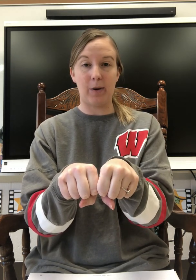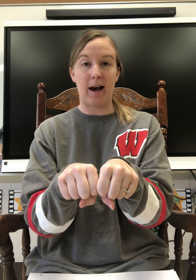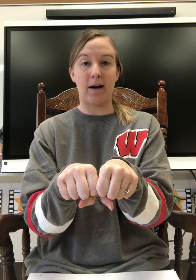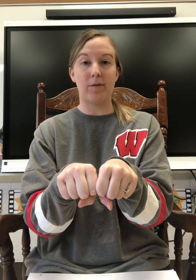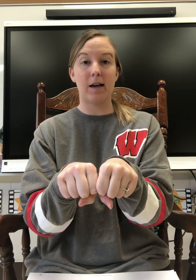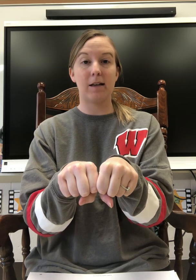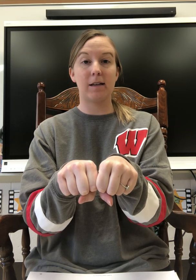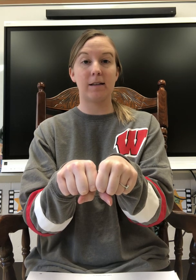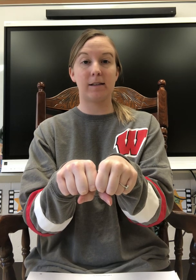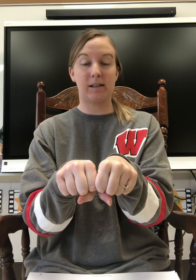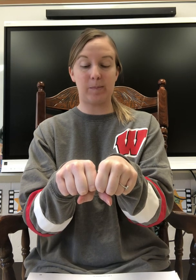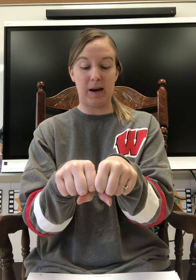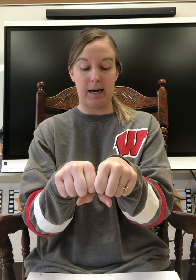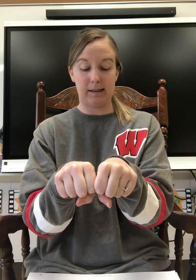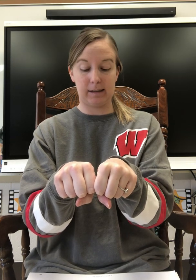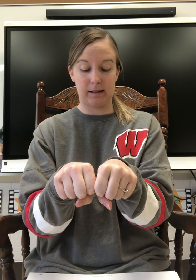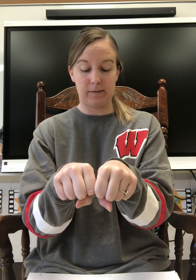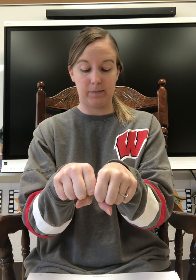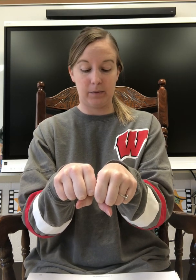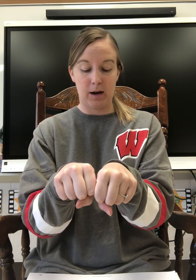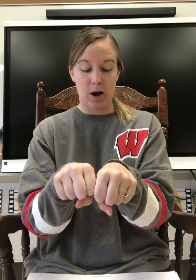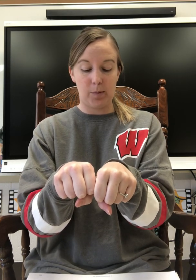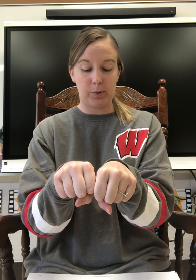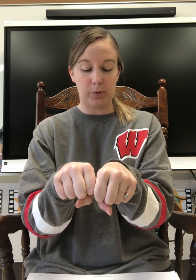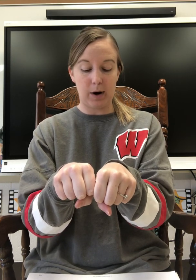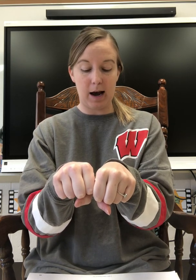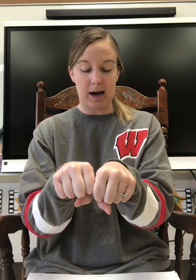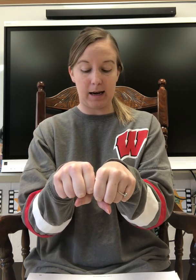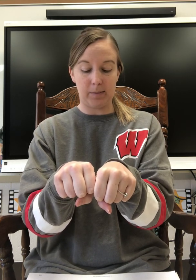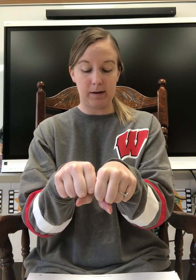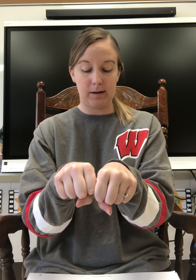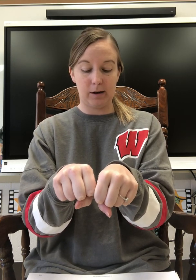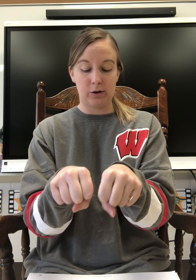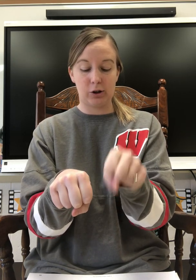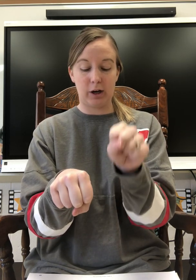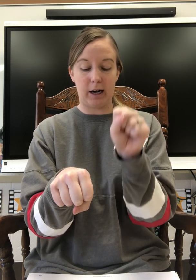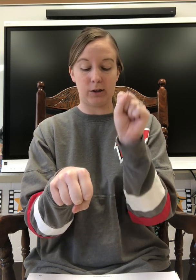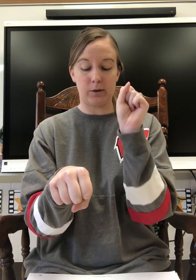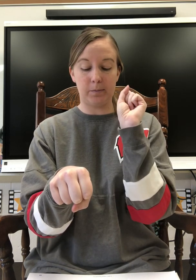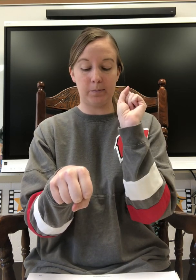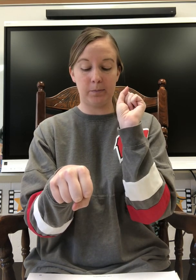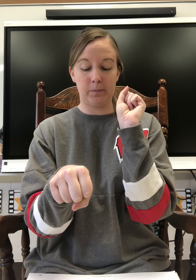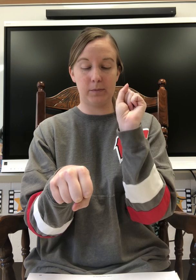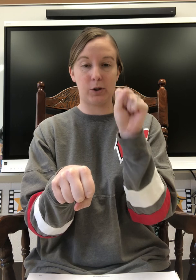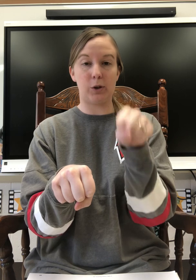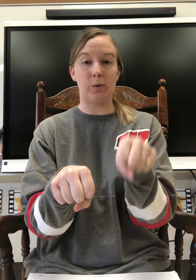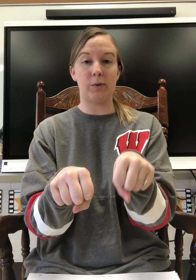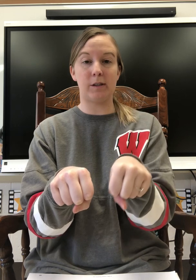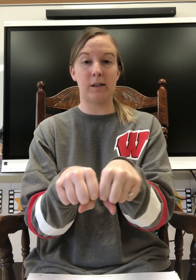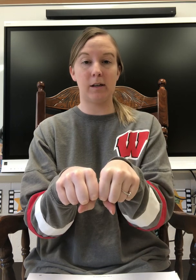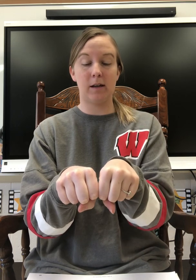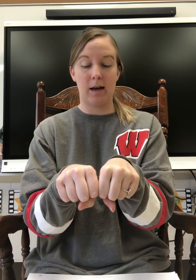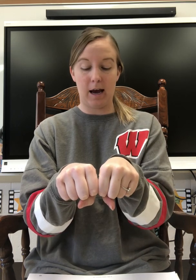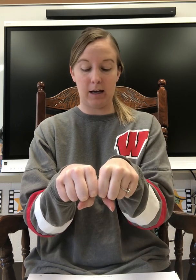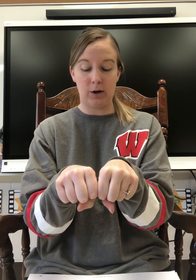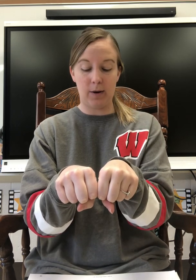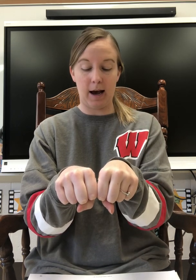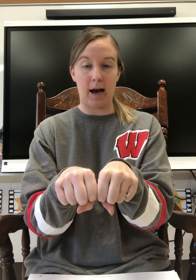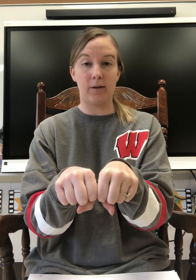have space. Space. Prime. Change n to z, and you have